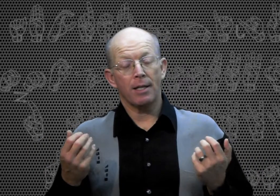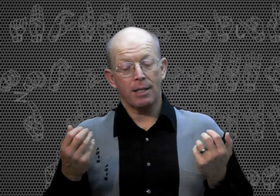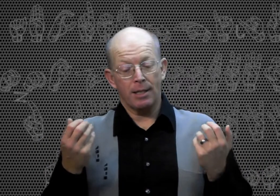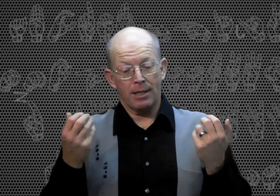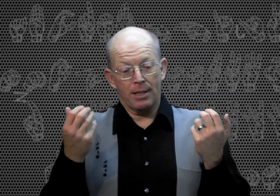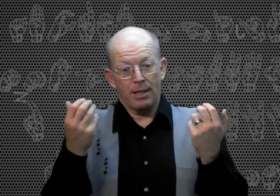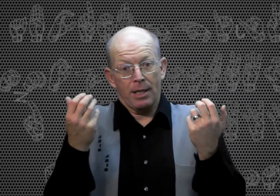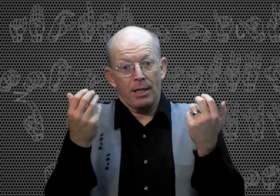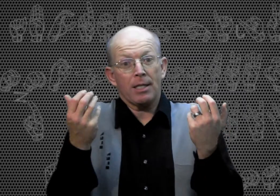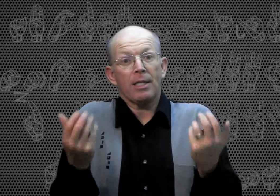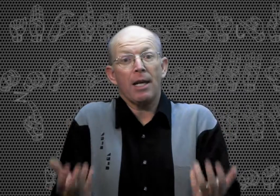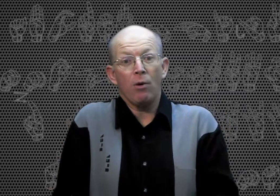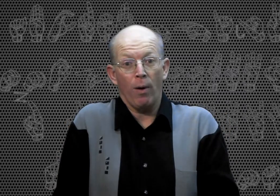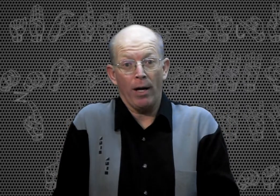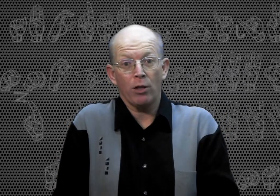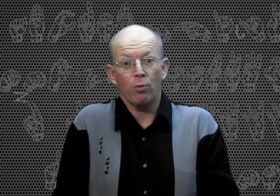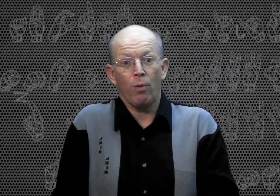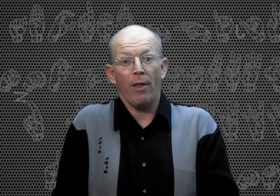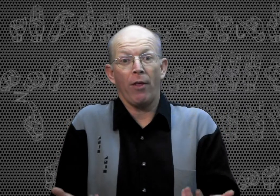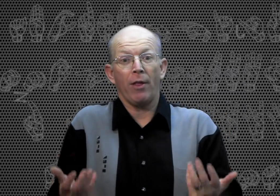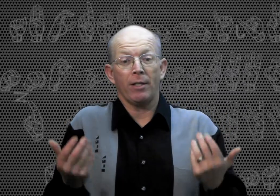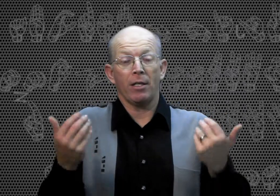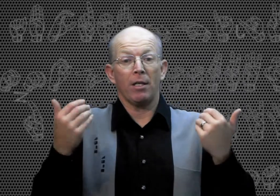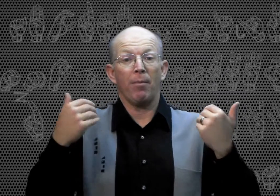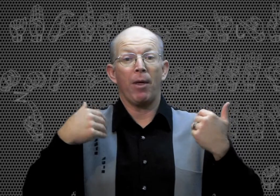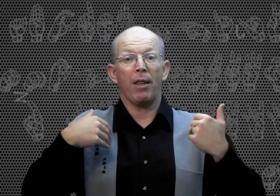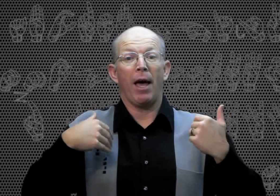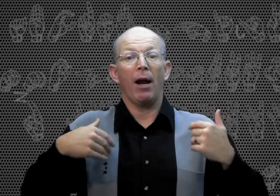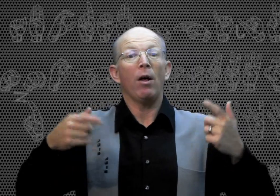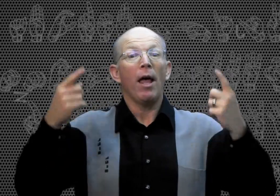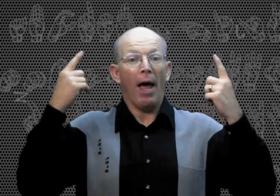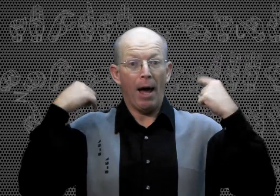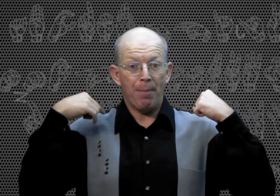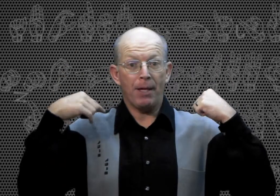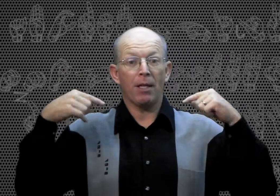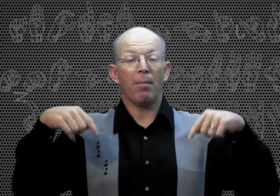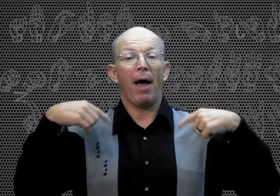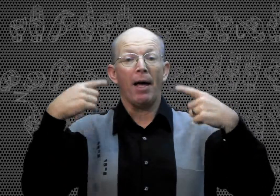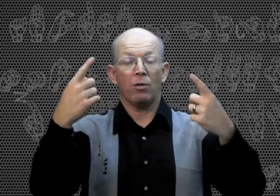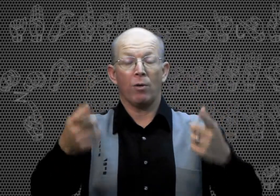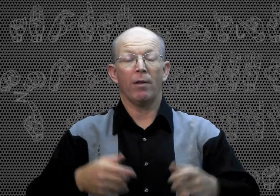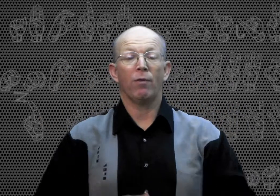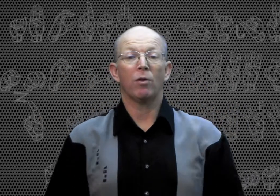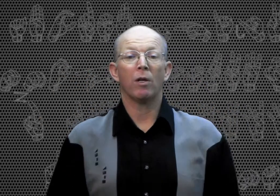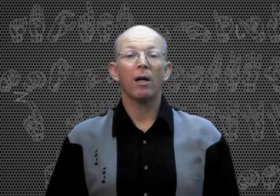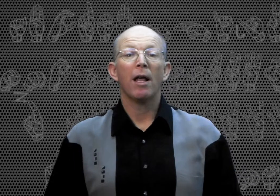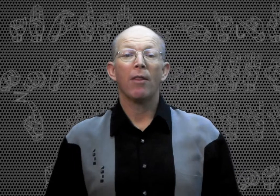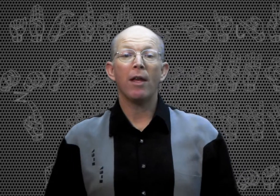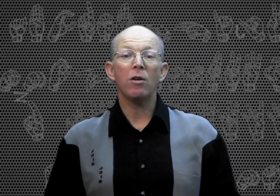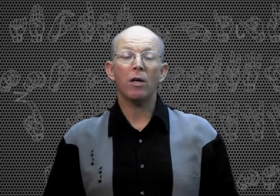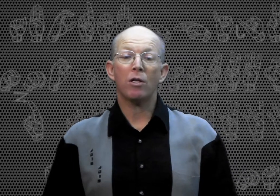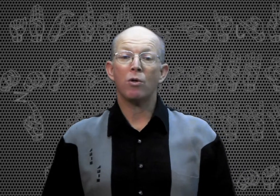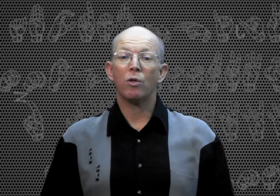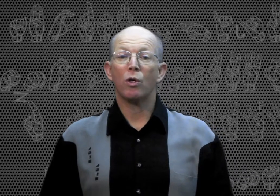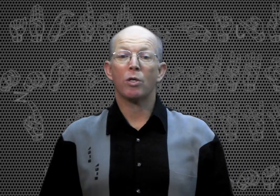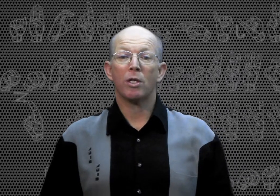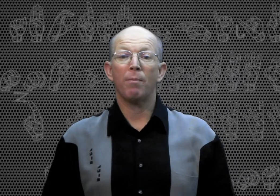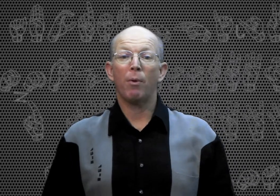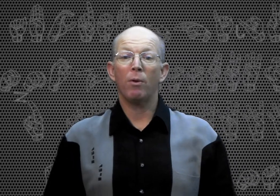distinguish whether this is something that happened in the past or in the future, then you can do your simple